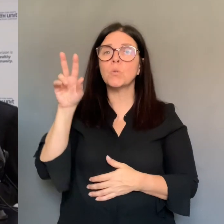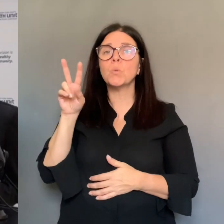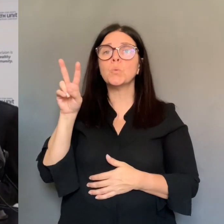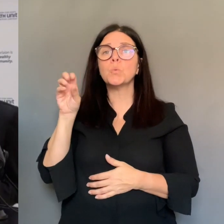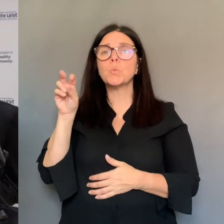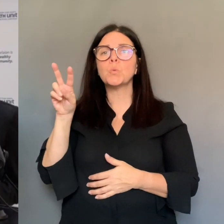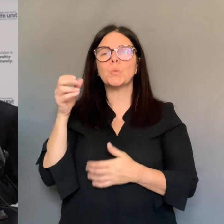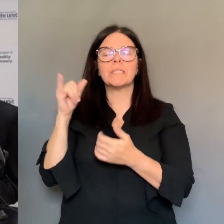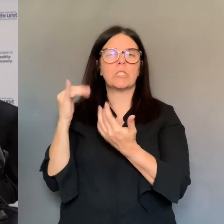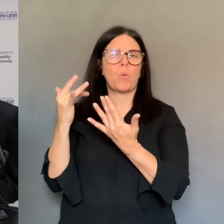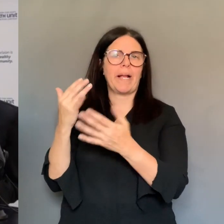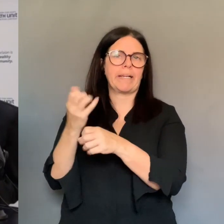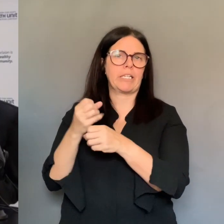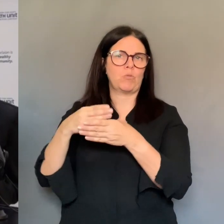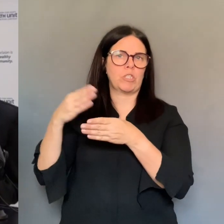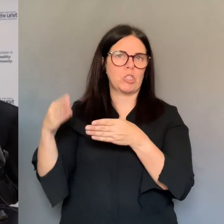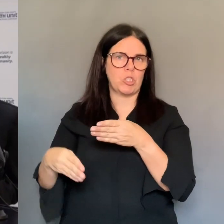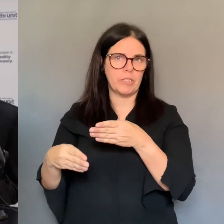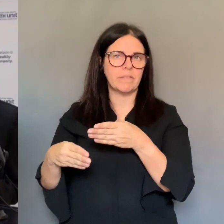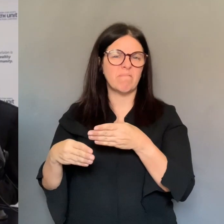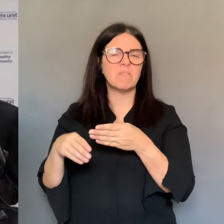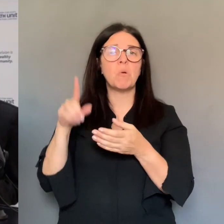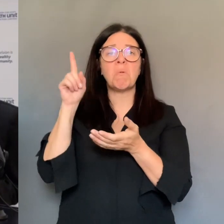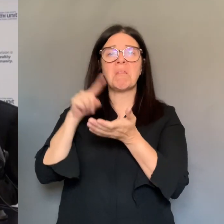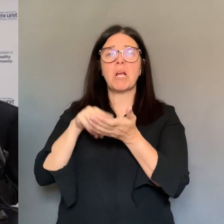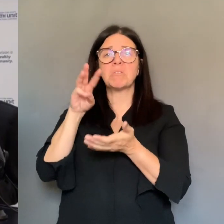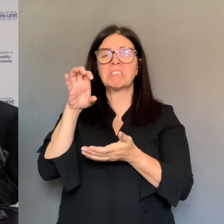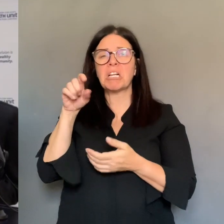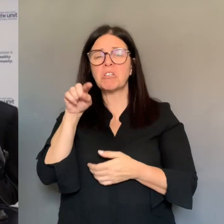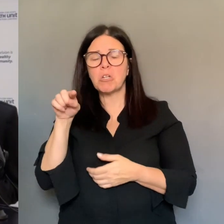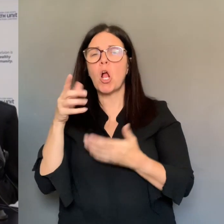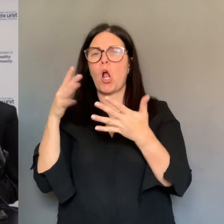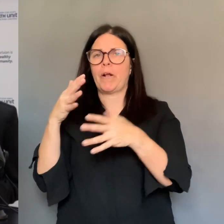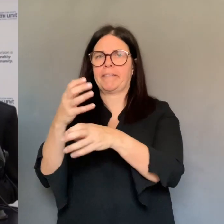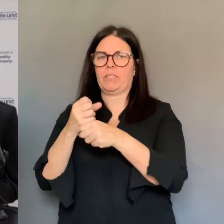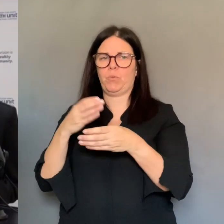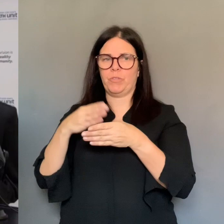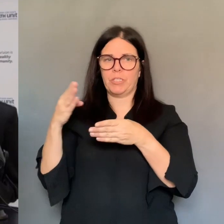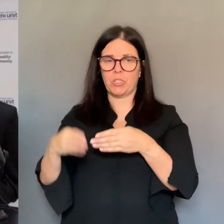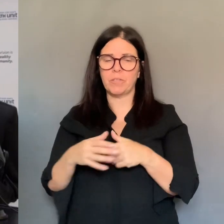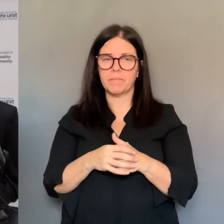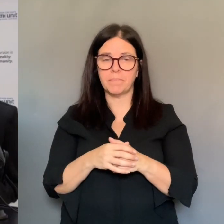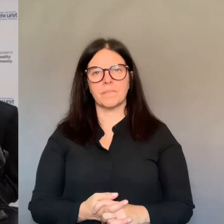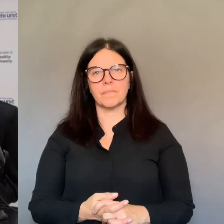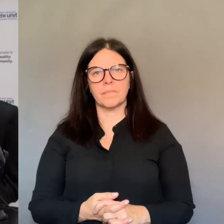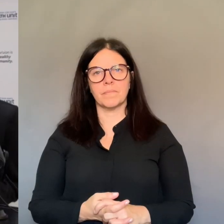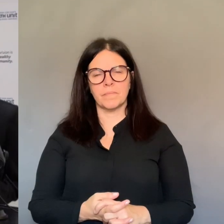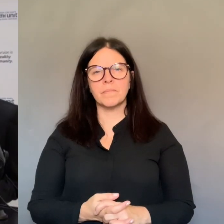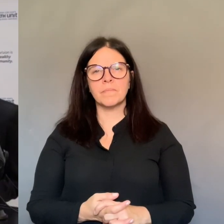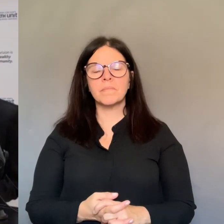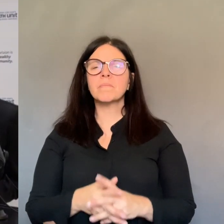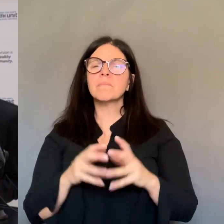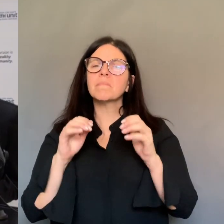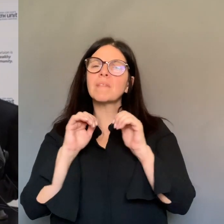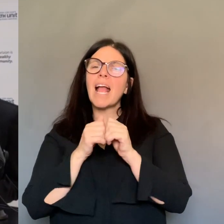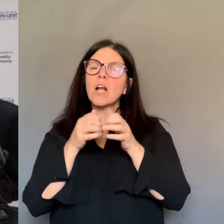for COVID-19 and of those tested, 202 tests are pending. Testing for COVID